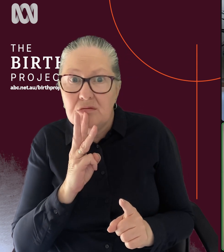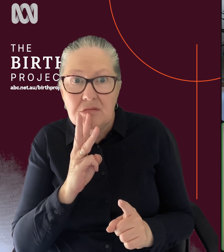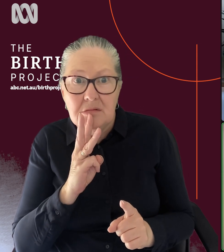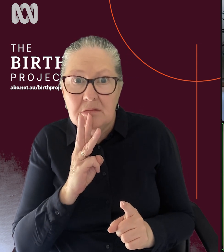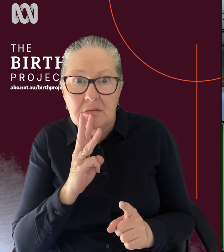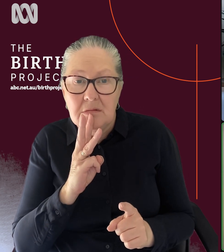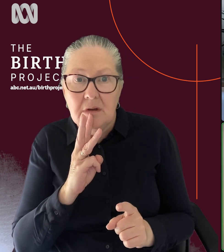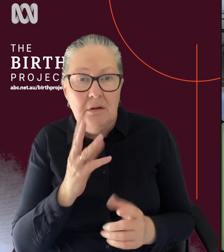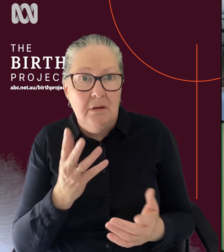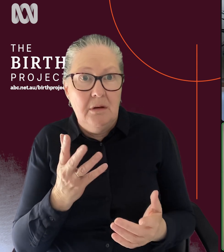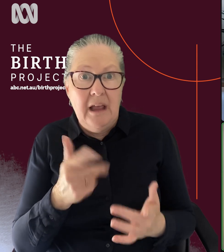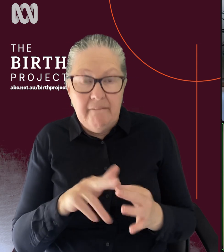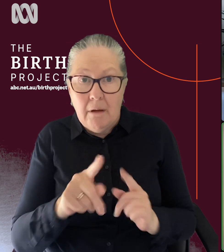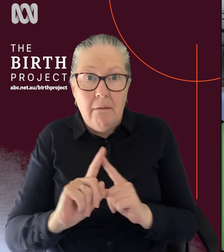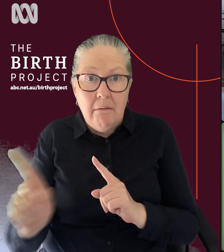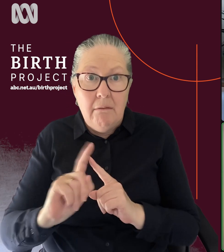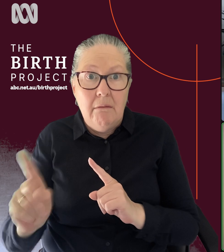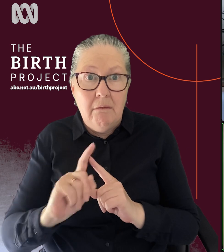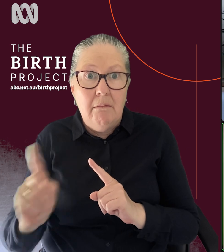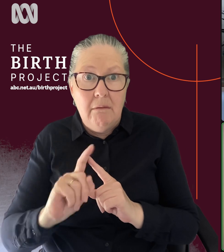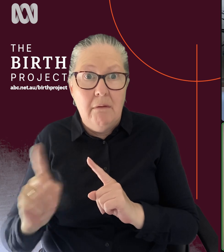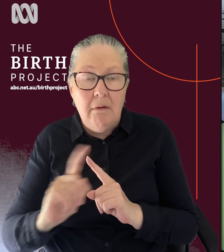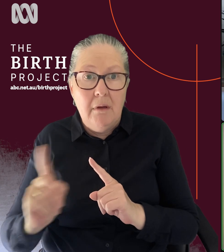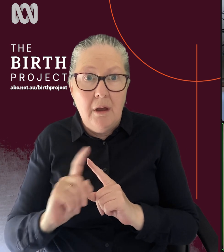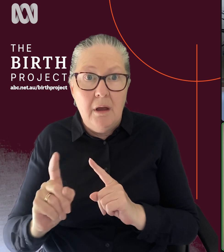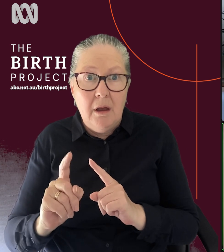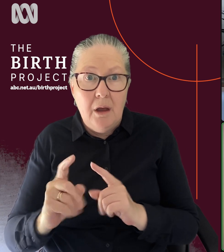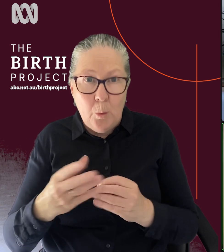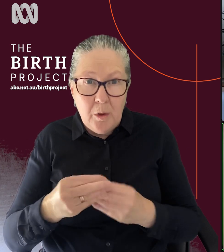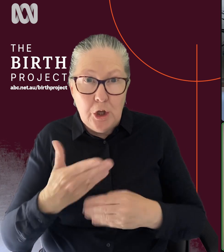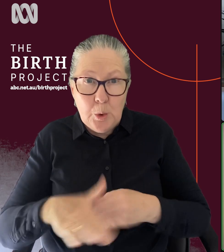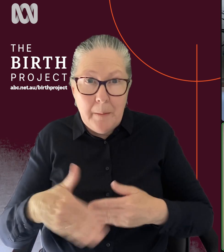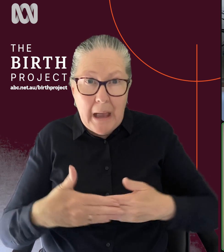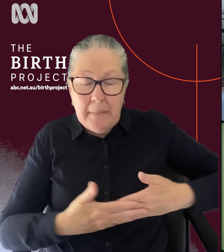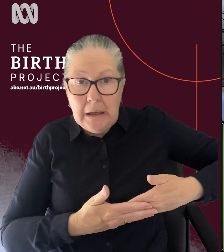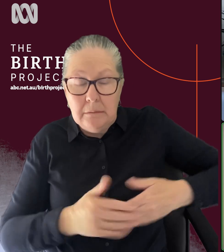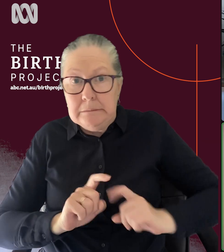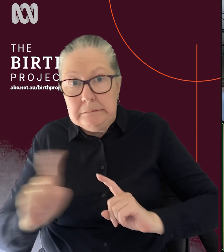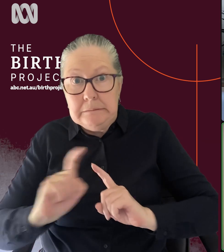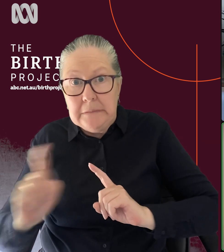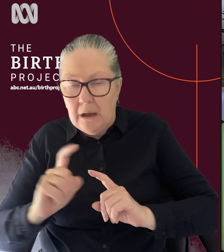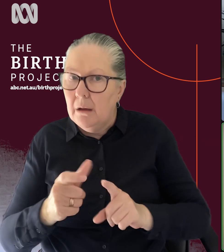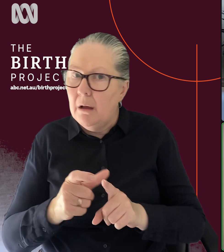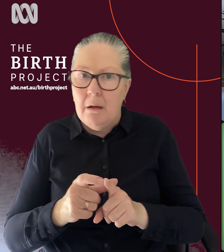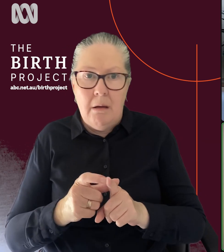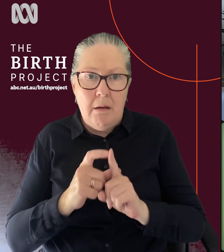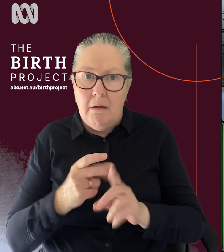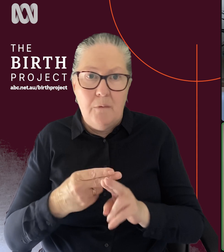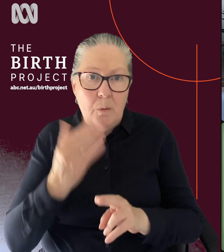Um, and if you're going multiple times and you kind of trying to get there with a newborn, it's really, really difficult. So it's hard for women to, um,